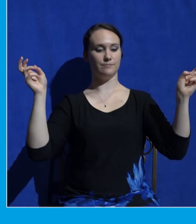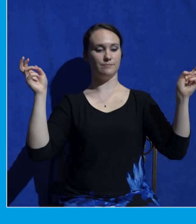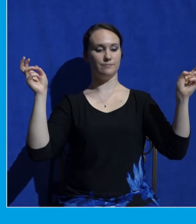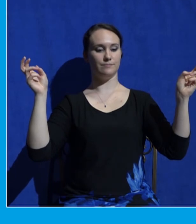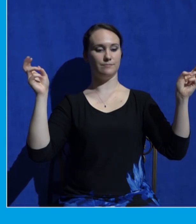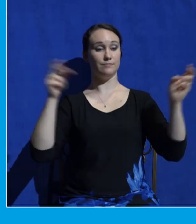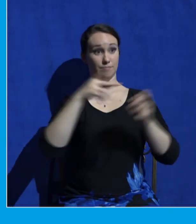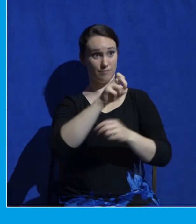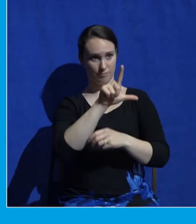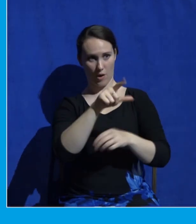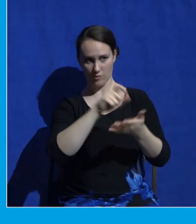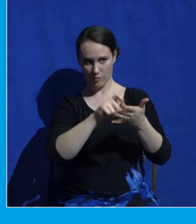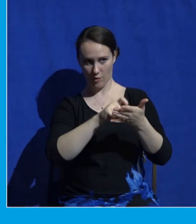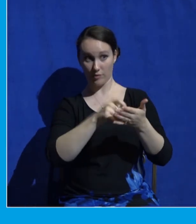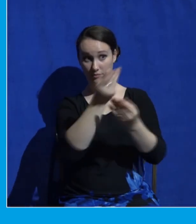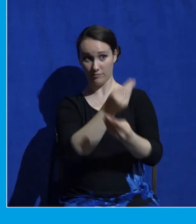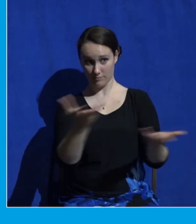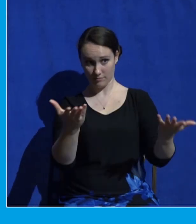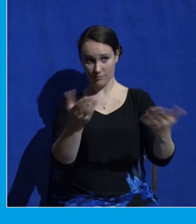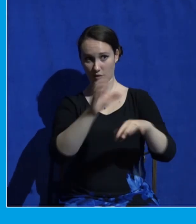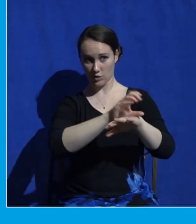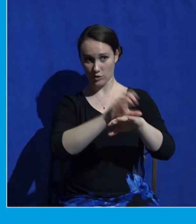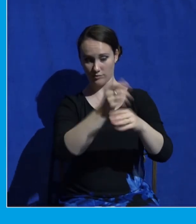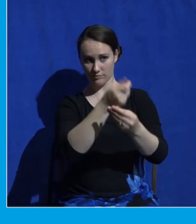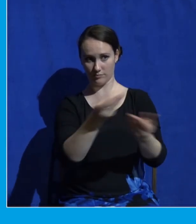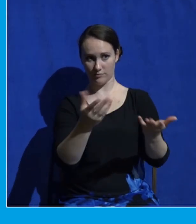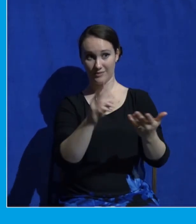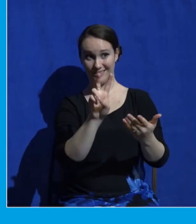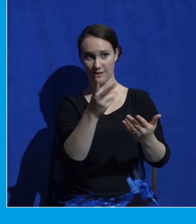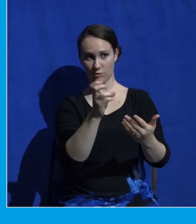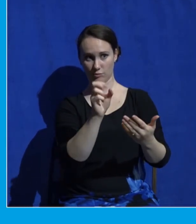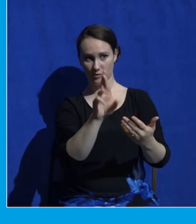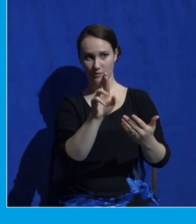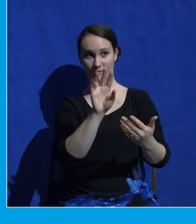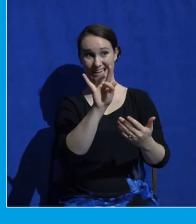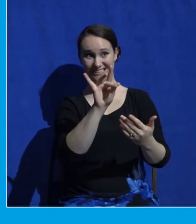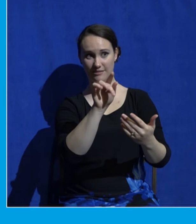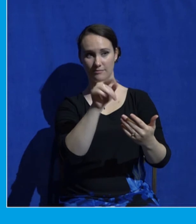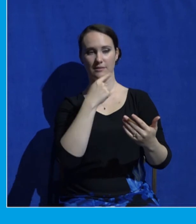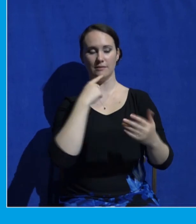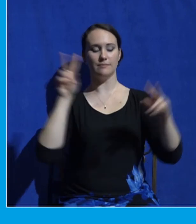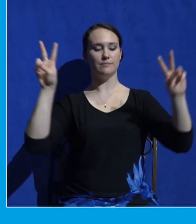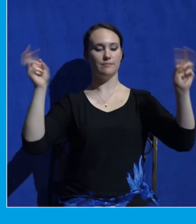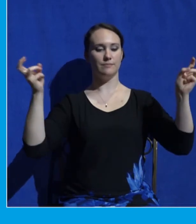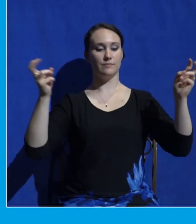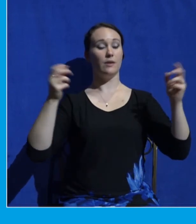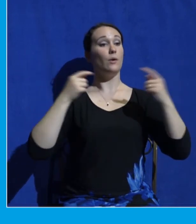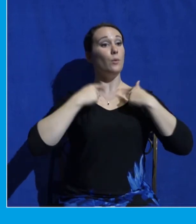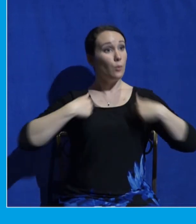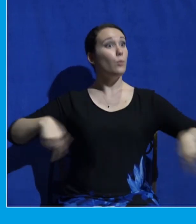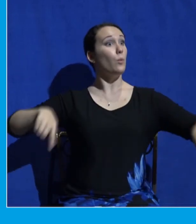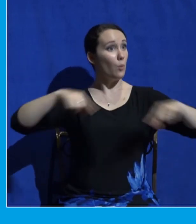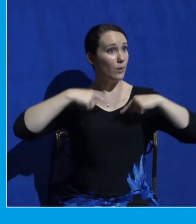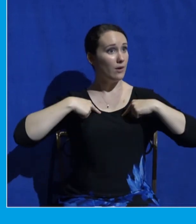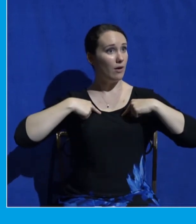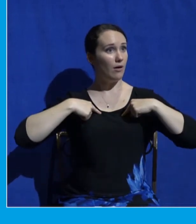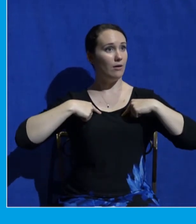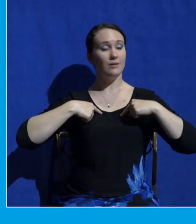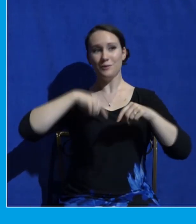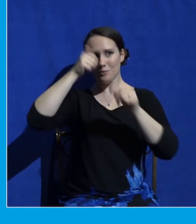Christians to the church says 2 Corinthians 3 18 we all with unfailed face beholding the glory